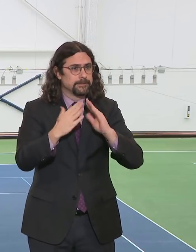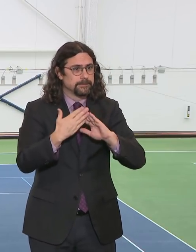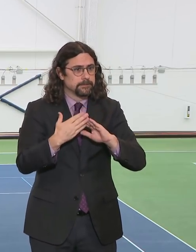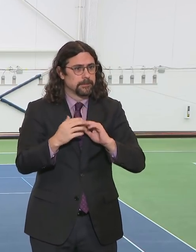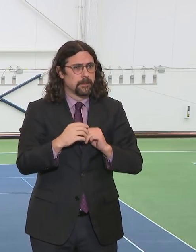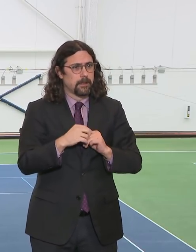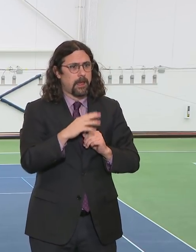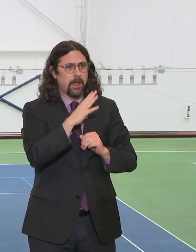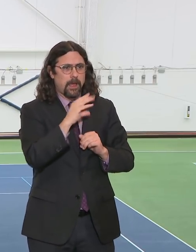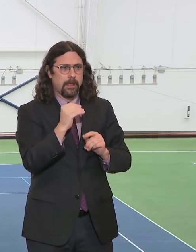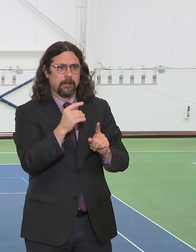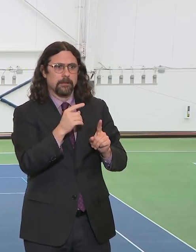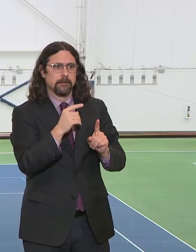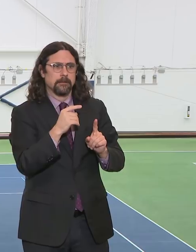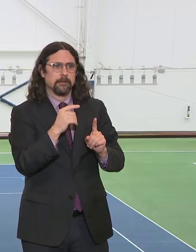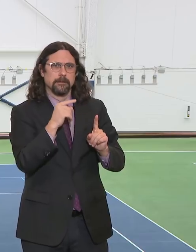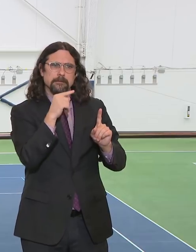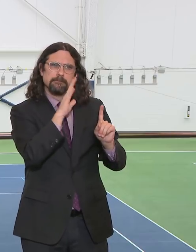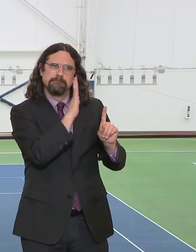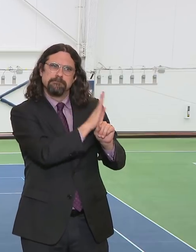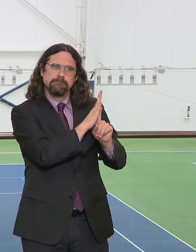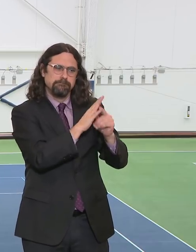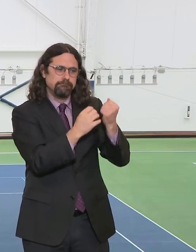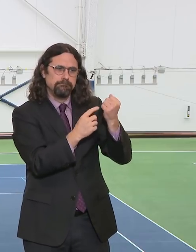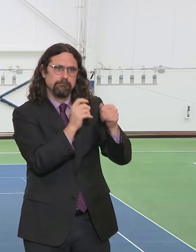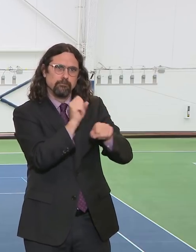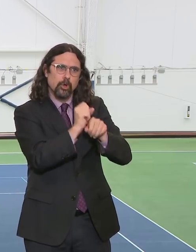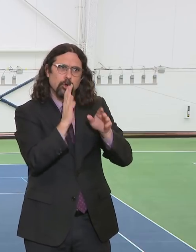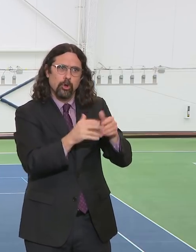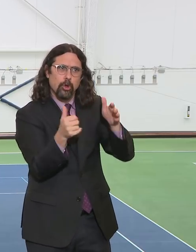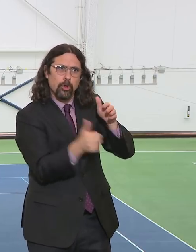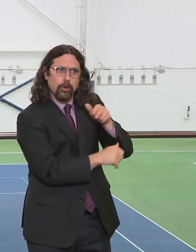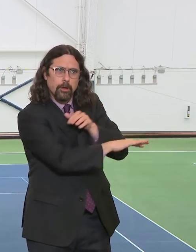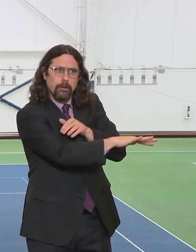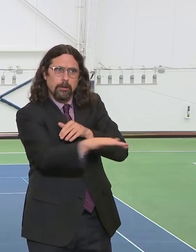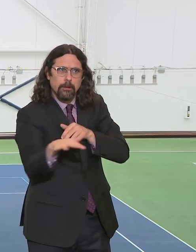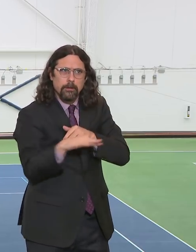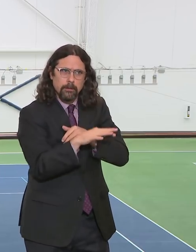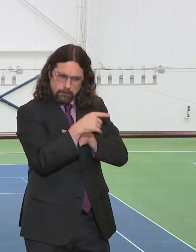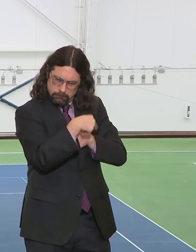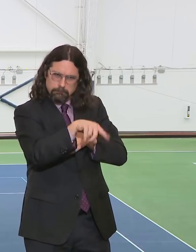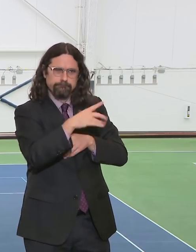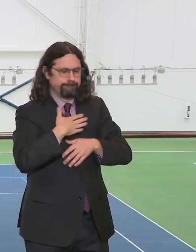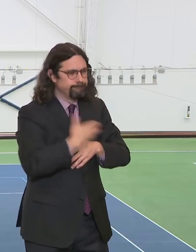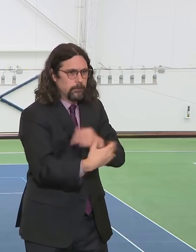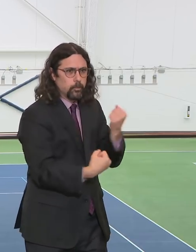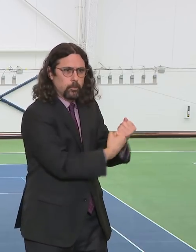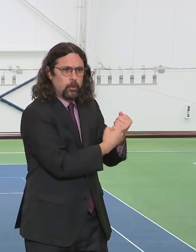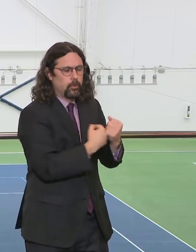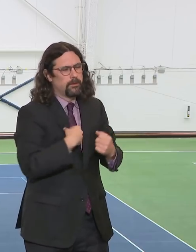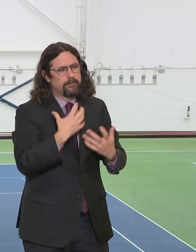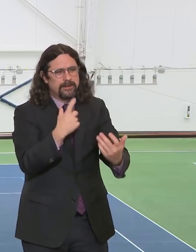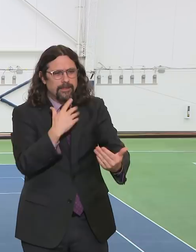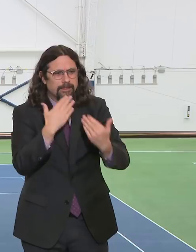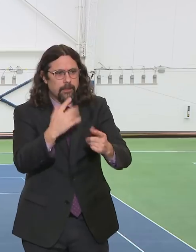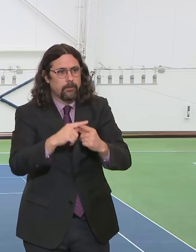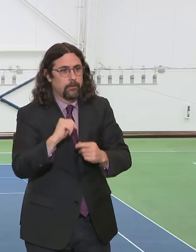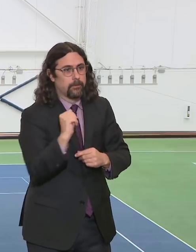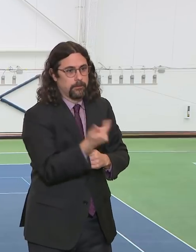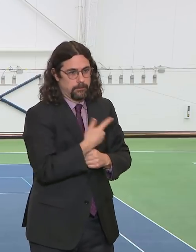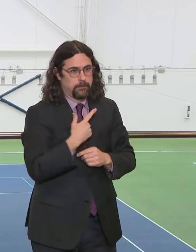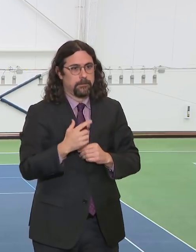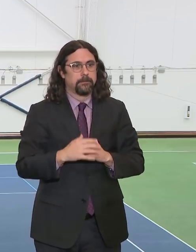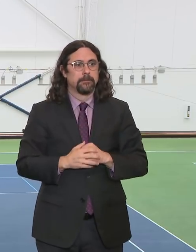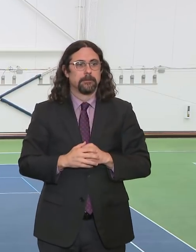you for that. Billy Sullivan, CEO of Selesco, the contractor that does this